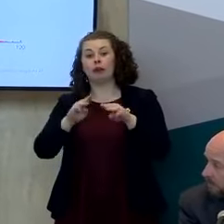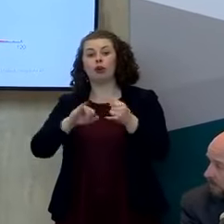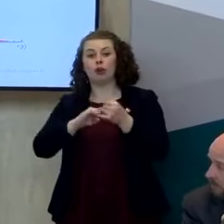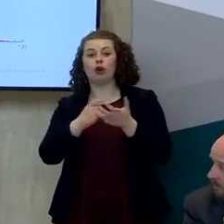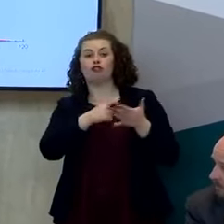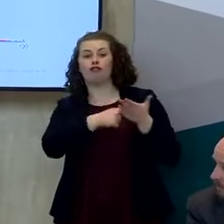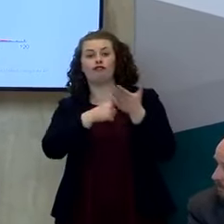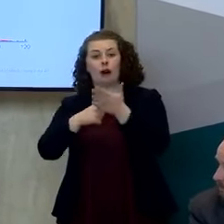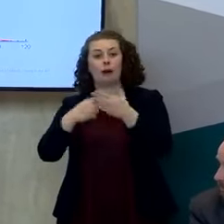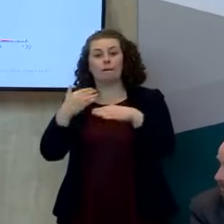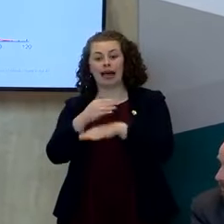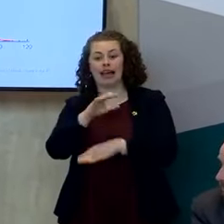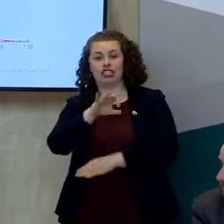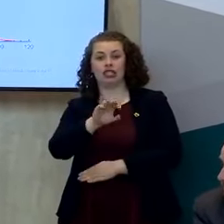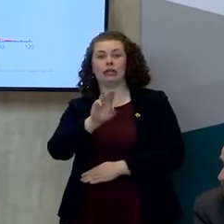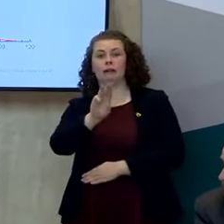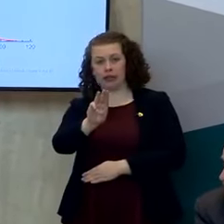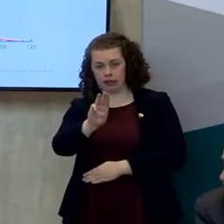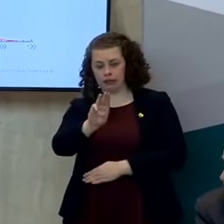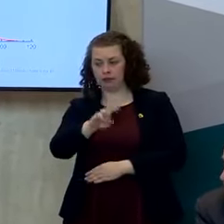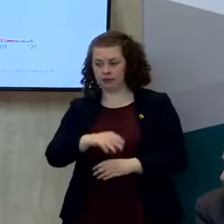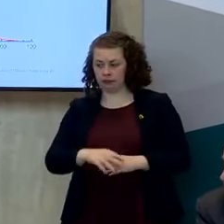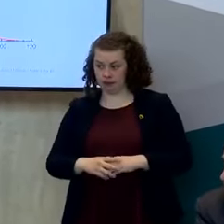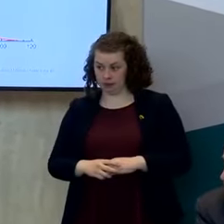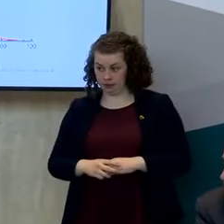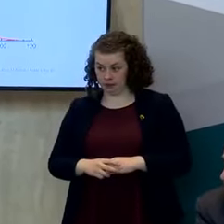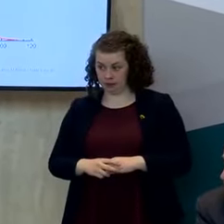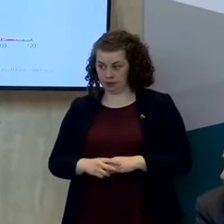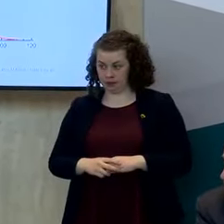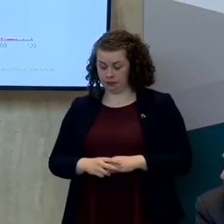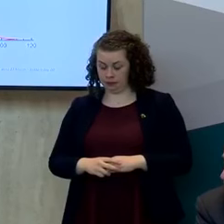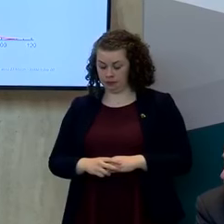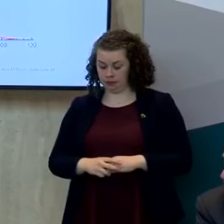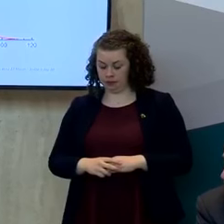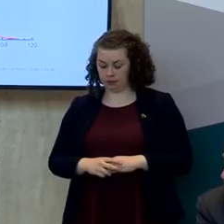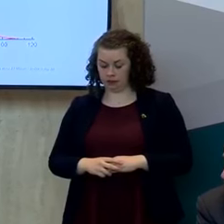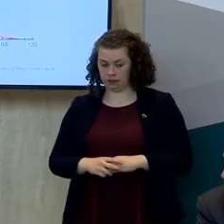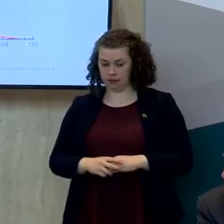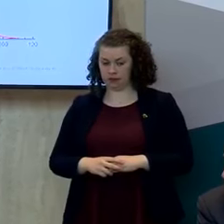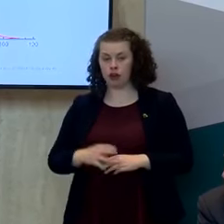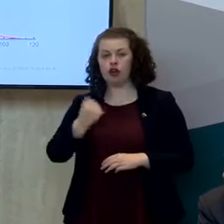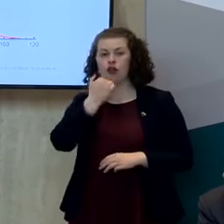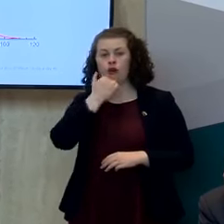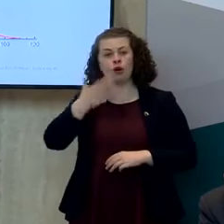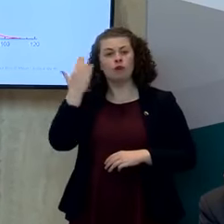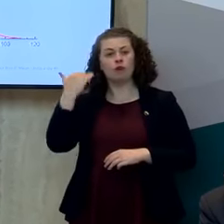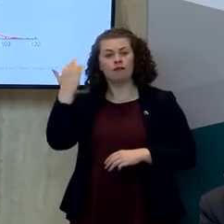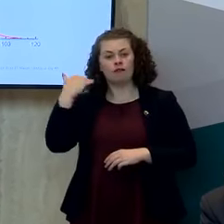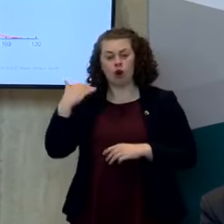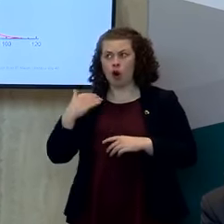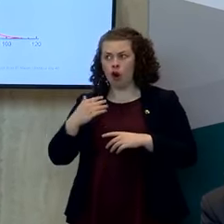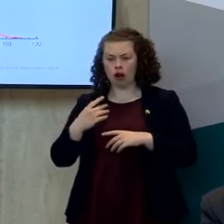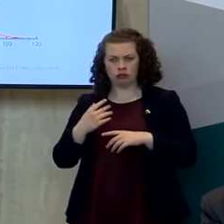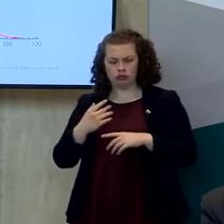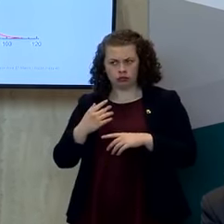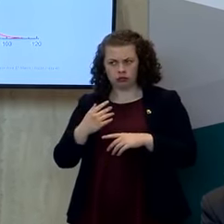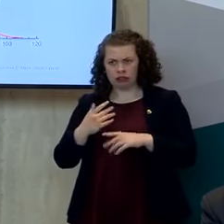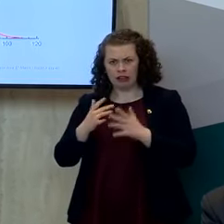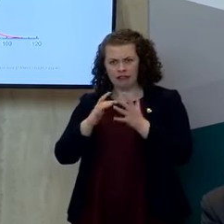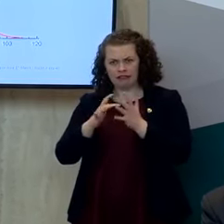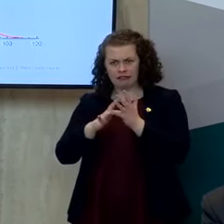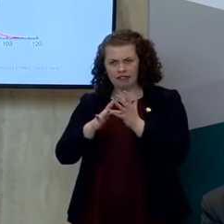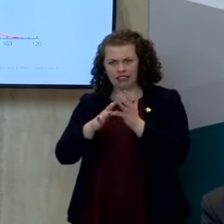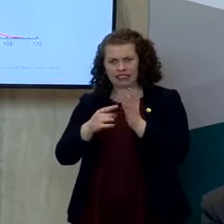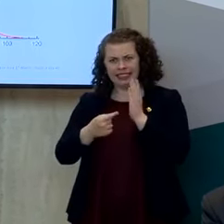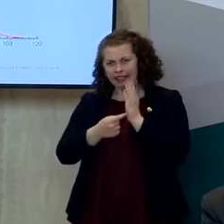the case definition was tightened up there some weeks ago and the numbers fell from quite high figures of 15 to 20 000 per day to some upwards of about